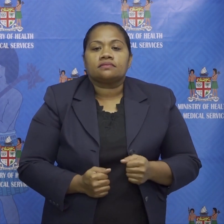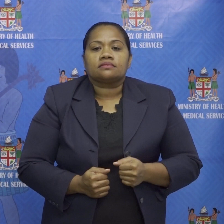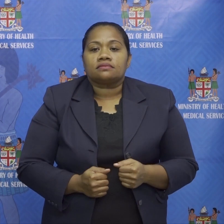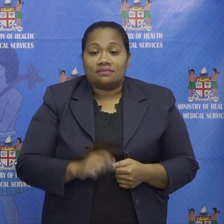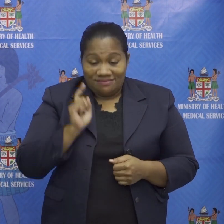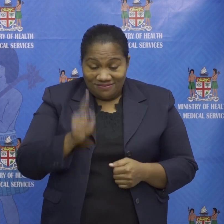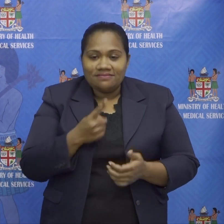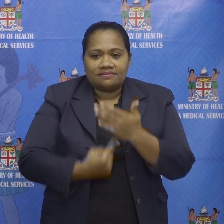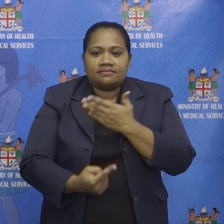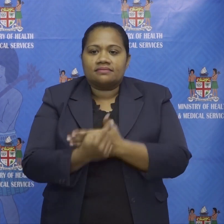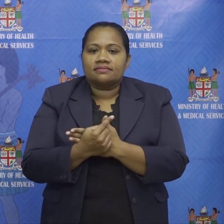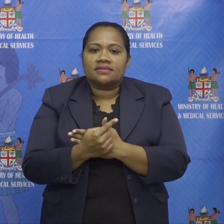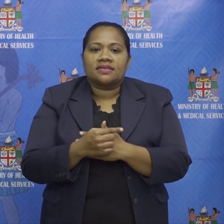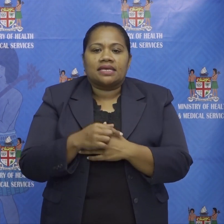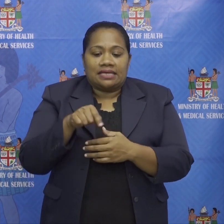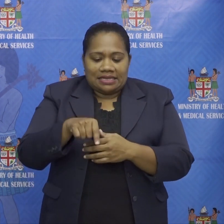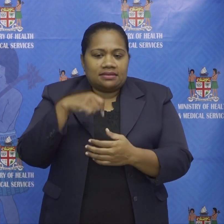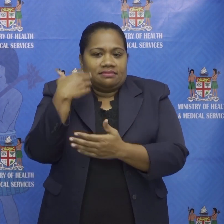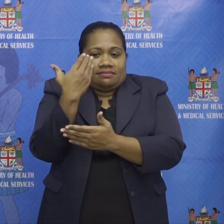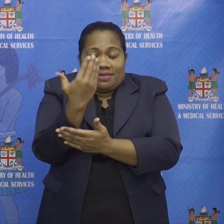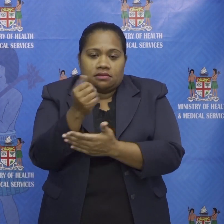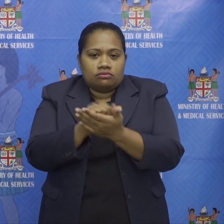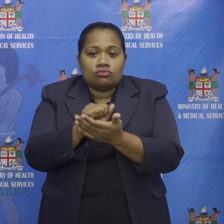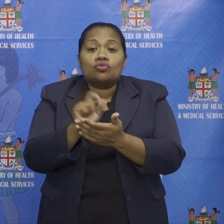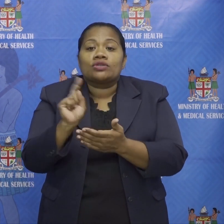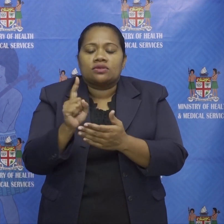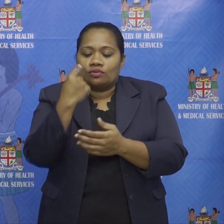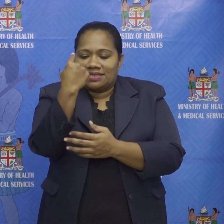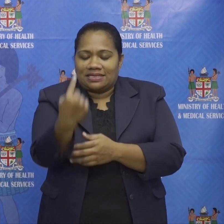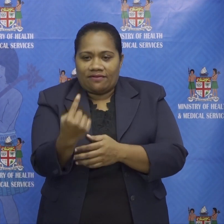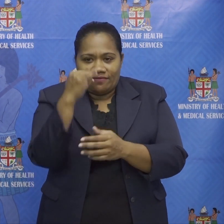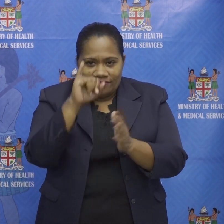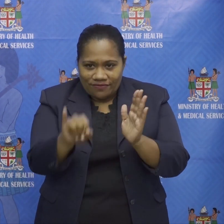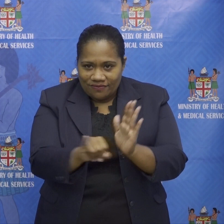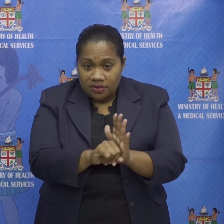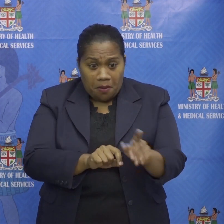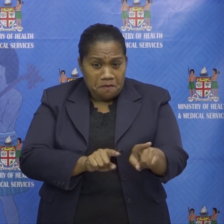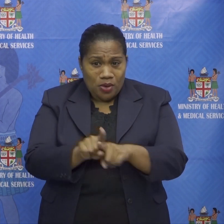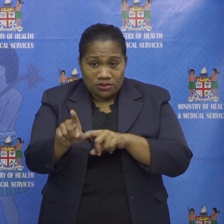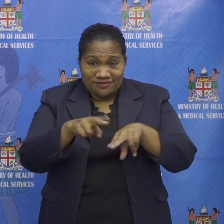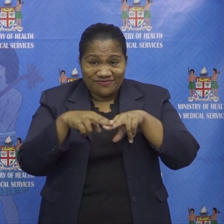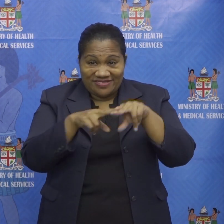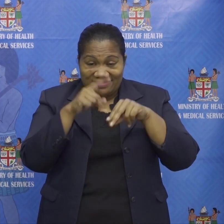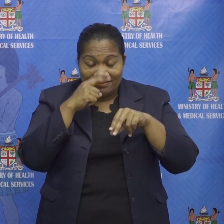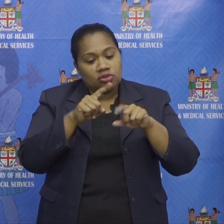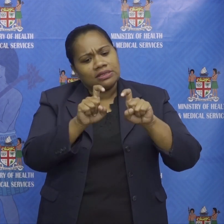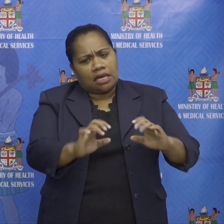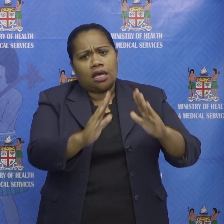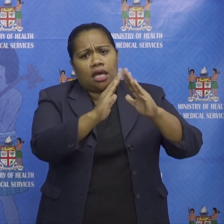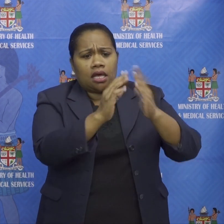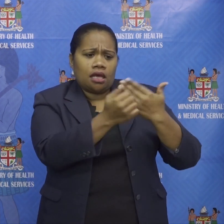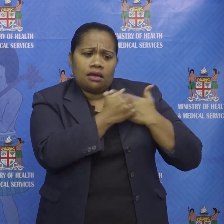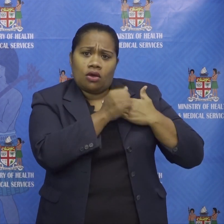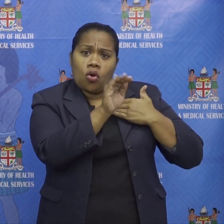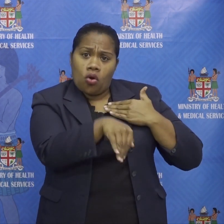heavily on self-identification while most of fiji is safely at home my teams are taking